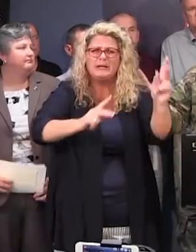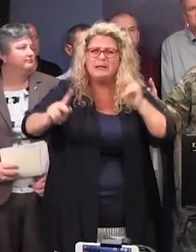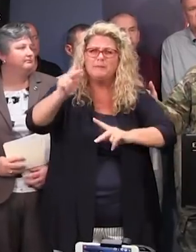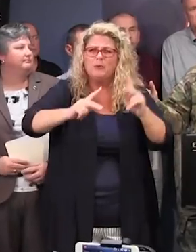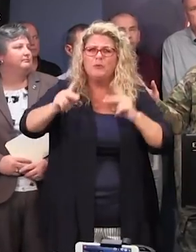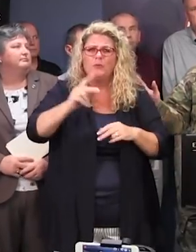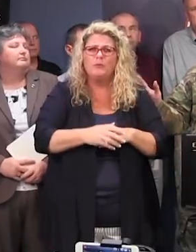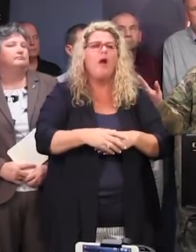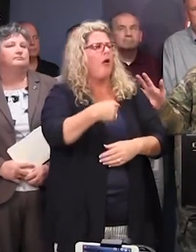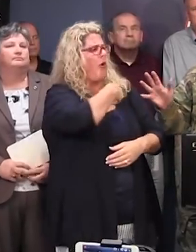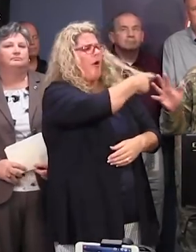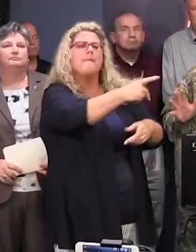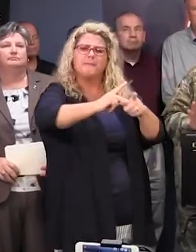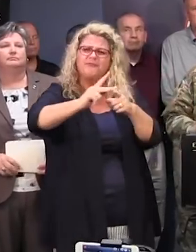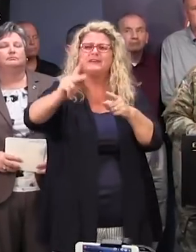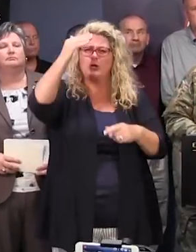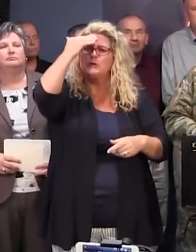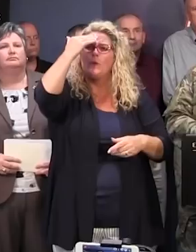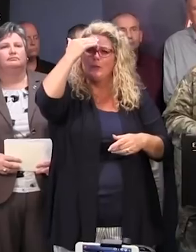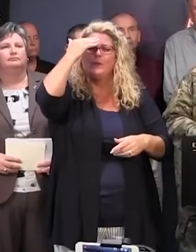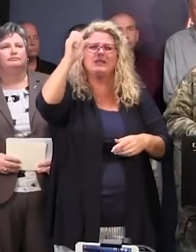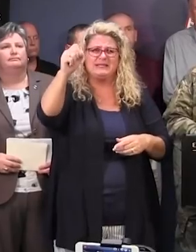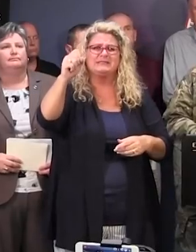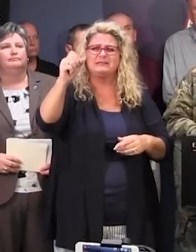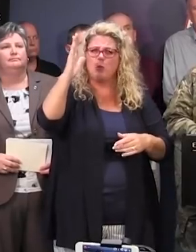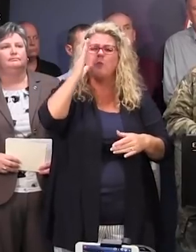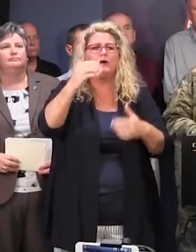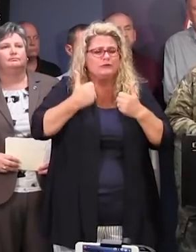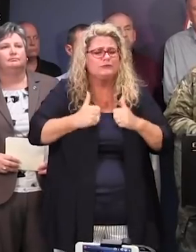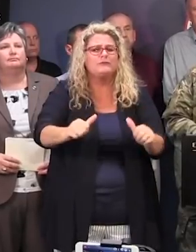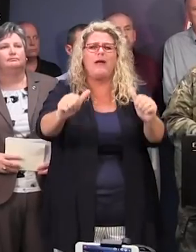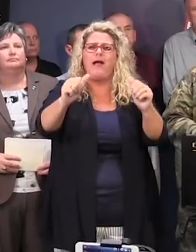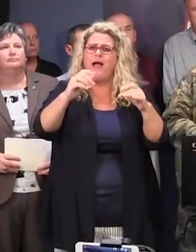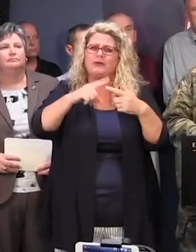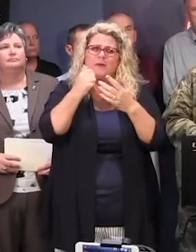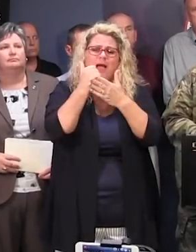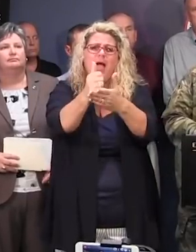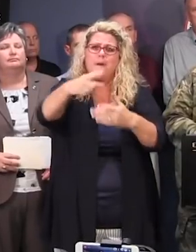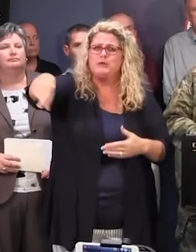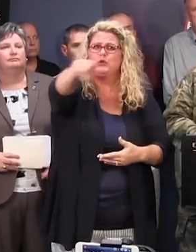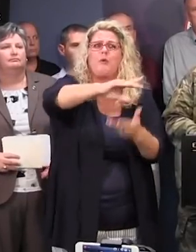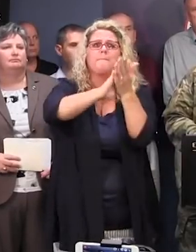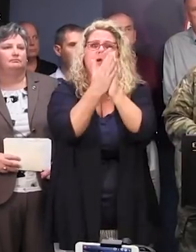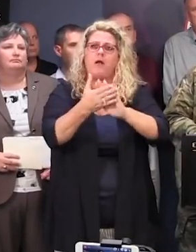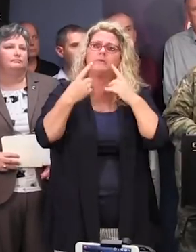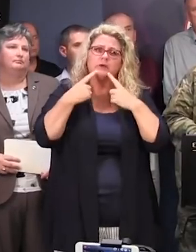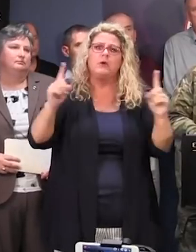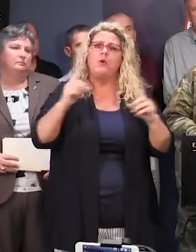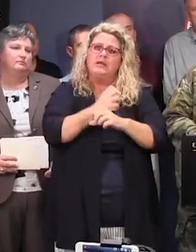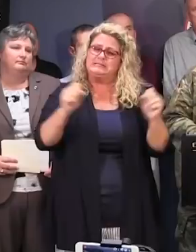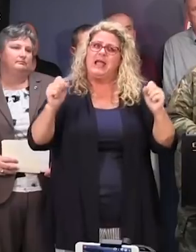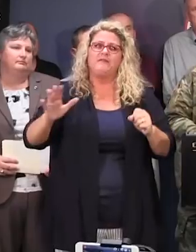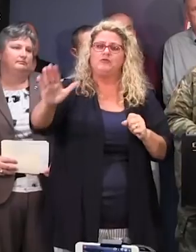here are a bunch of professionals, and we will create an environment where people can be successful and safeguard their families.